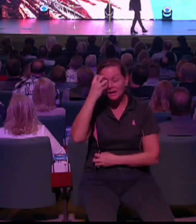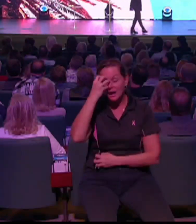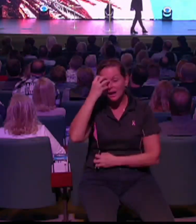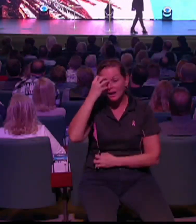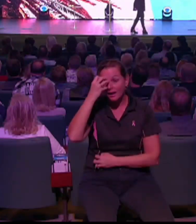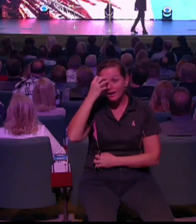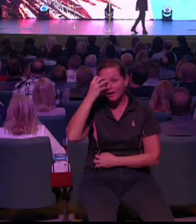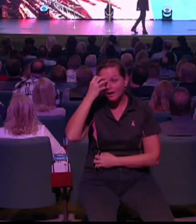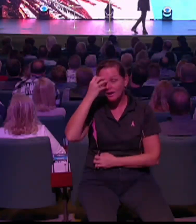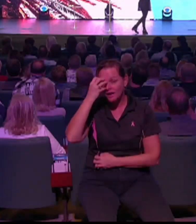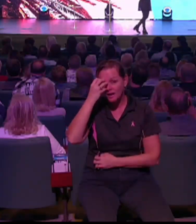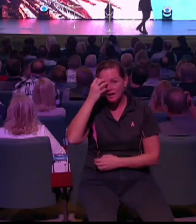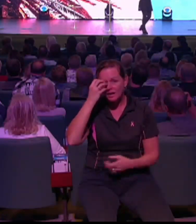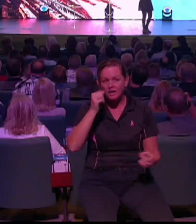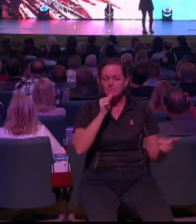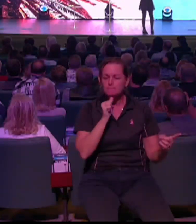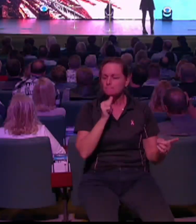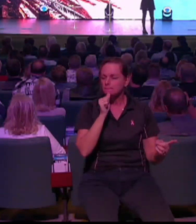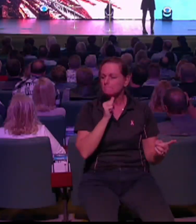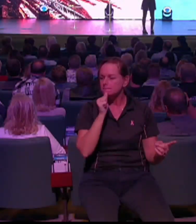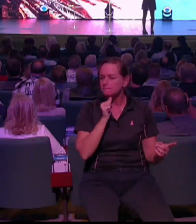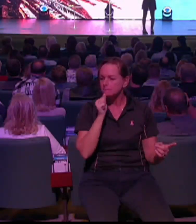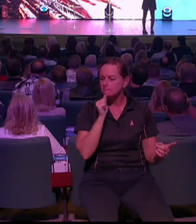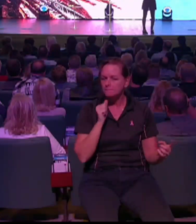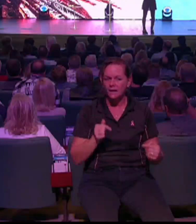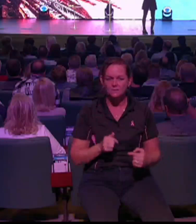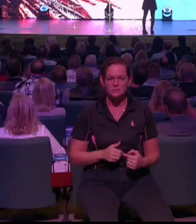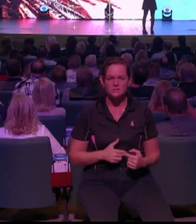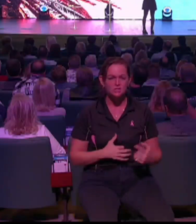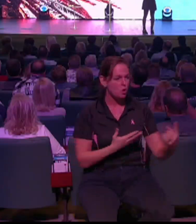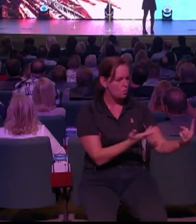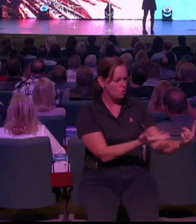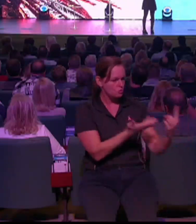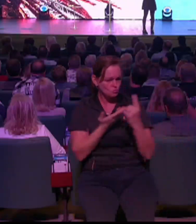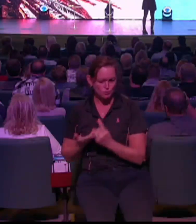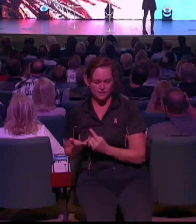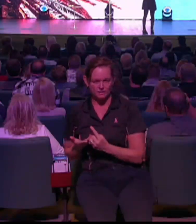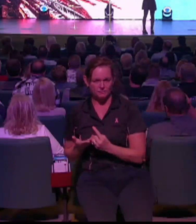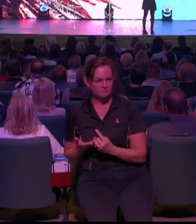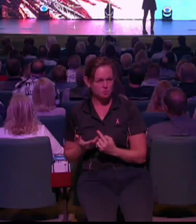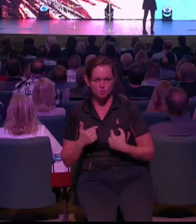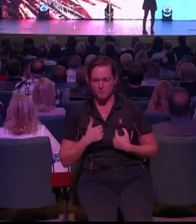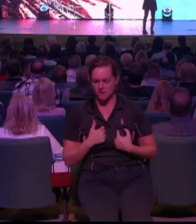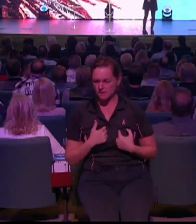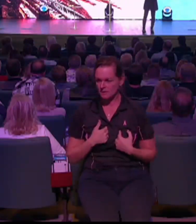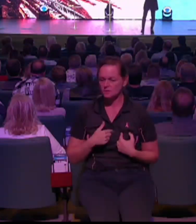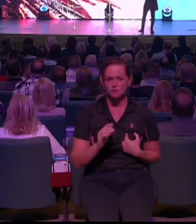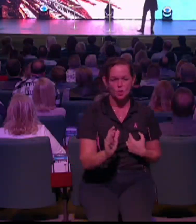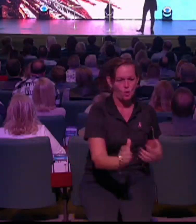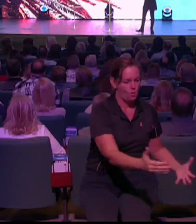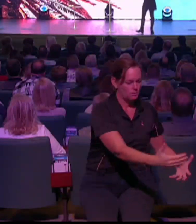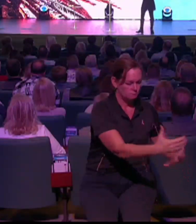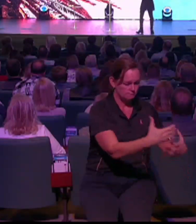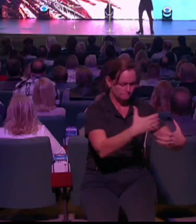in a lot of, like, uncomfortableness. And I said, you bring that baby girl over here right now. And I put this little girl on my lap.